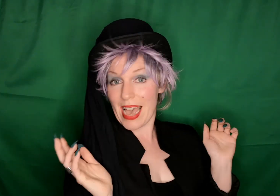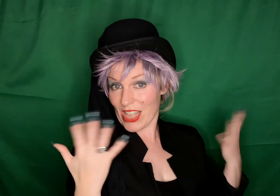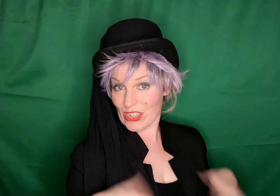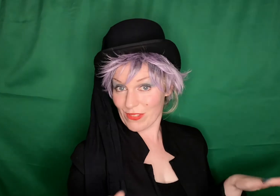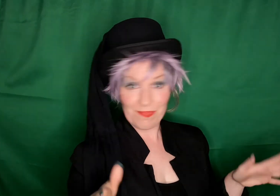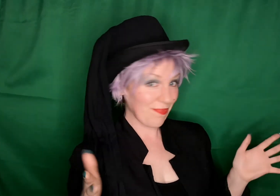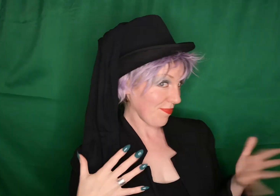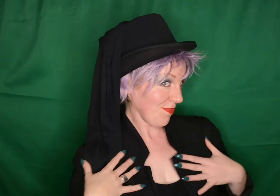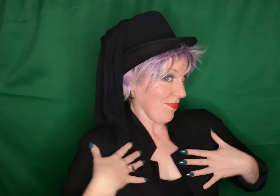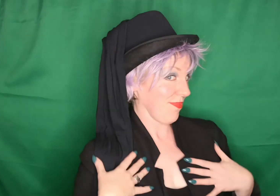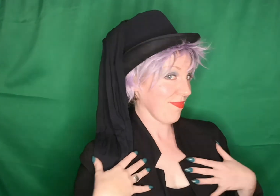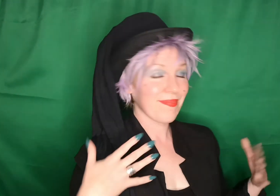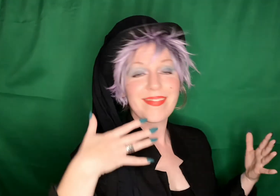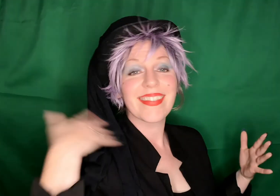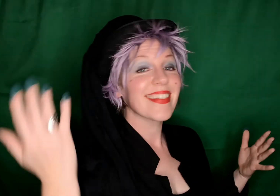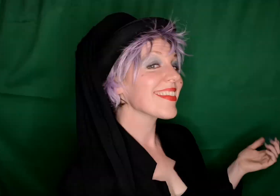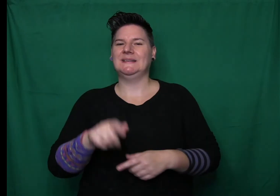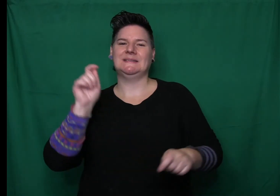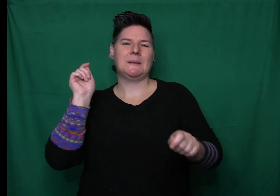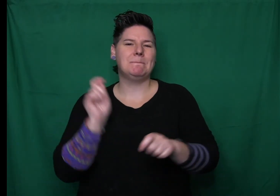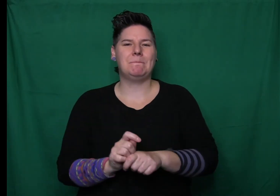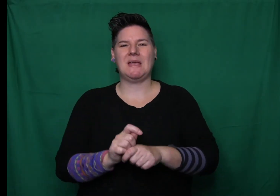Dory went away to them at the doorway.